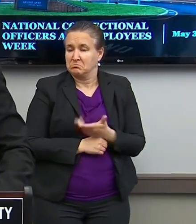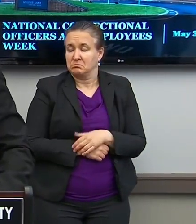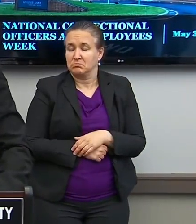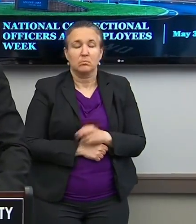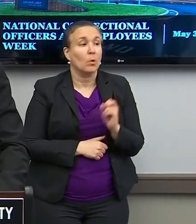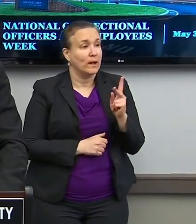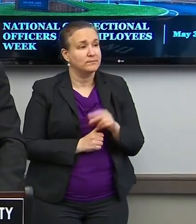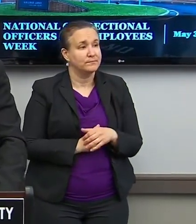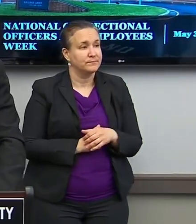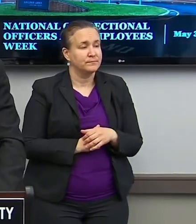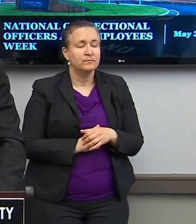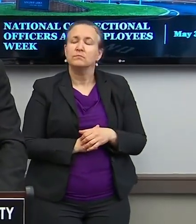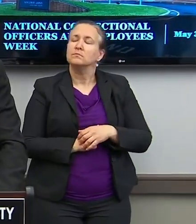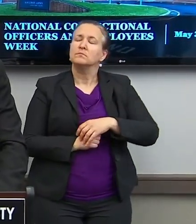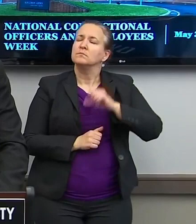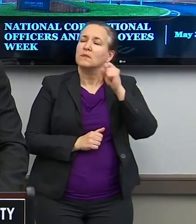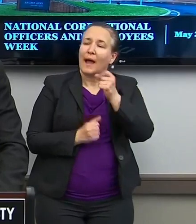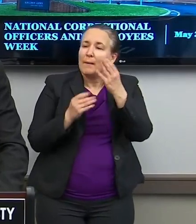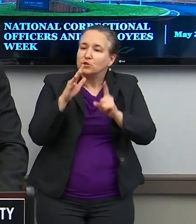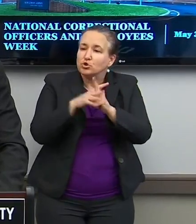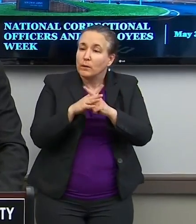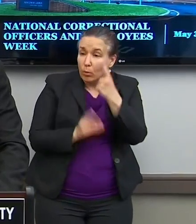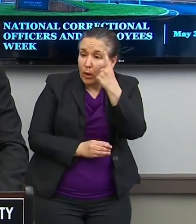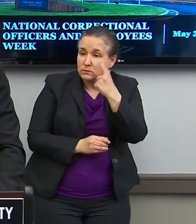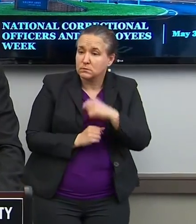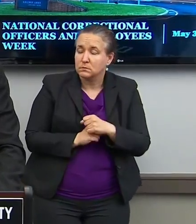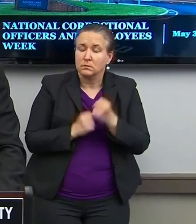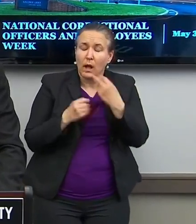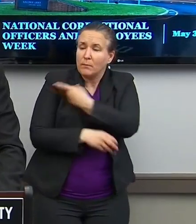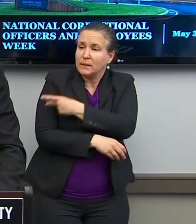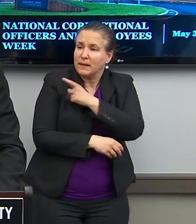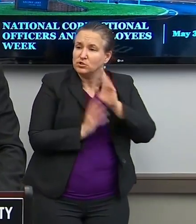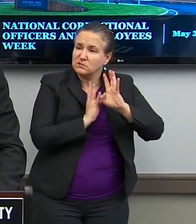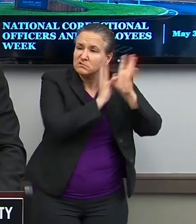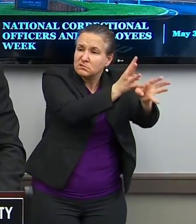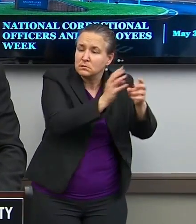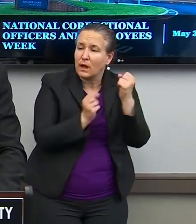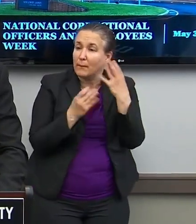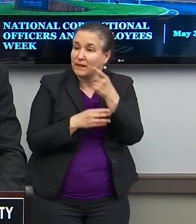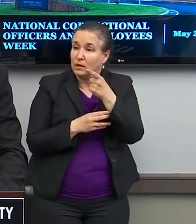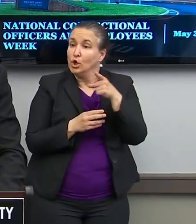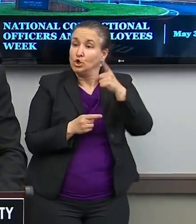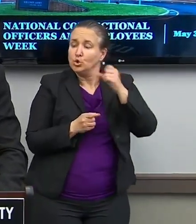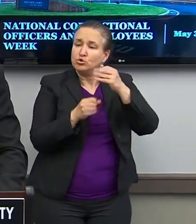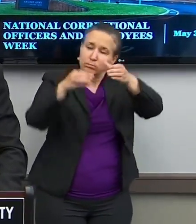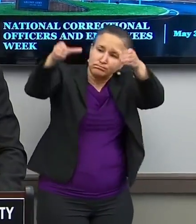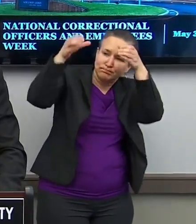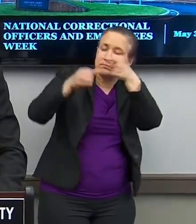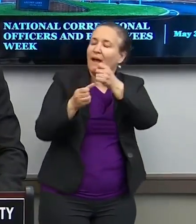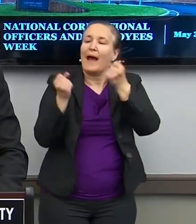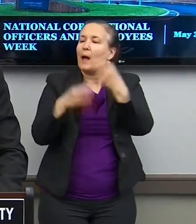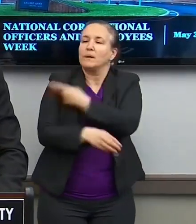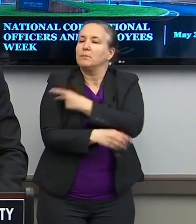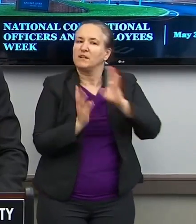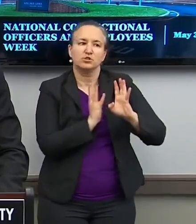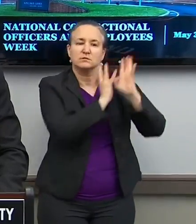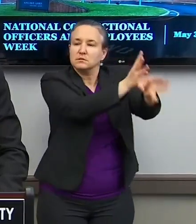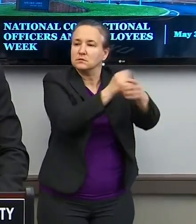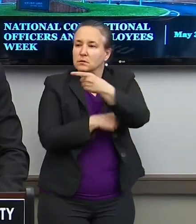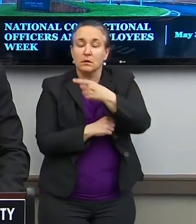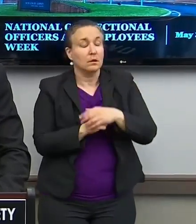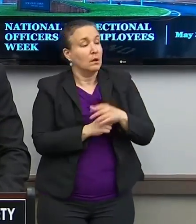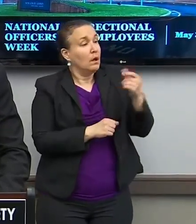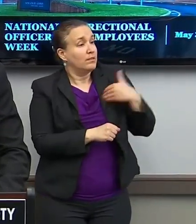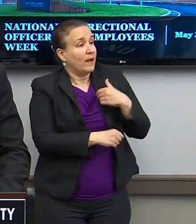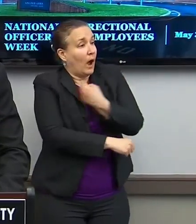Okay. And how many was it? One? How many patients did they have? Since you're so well informed, how many patients did the surge... They